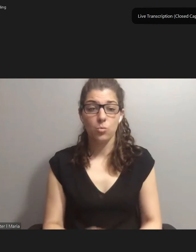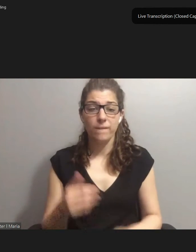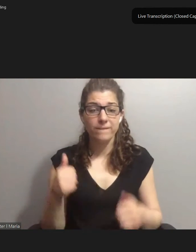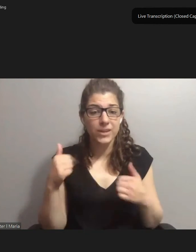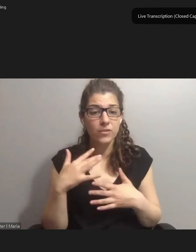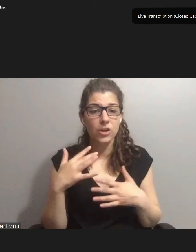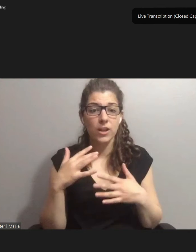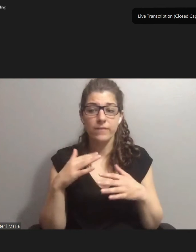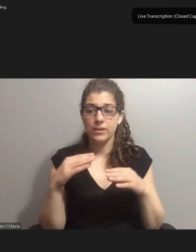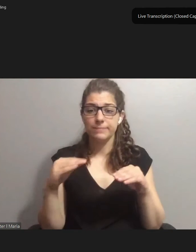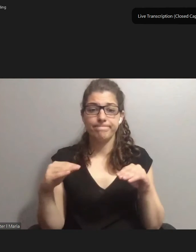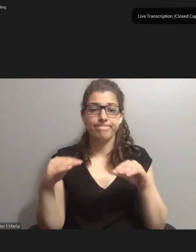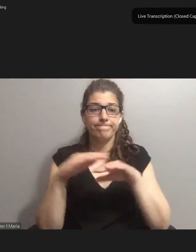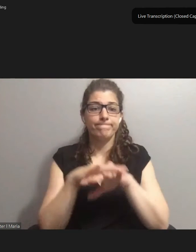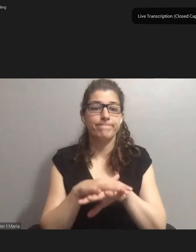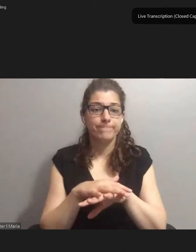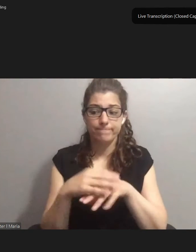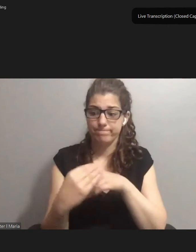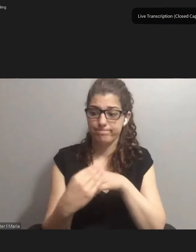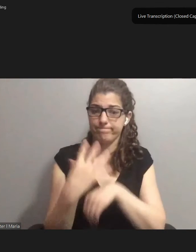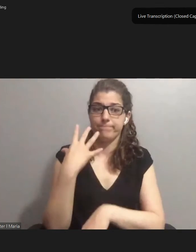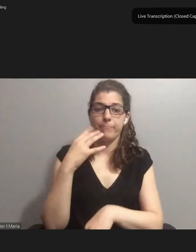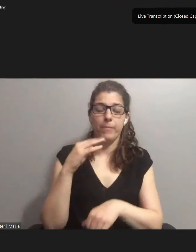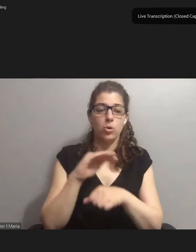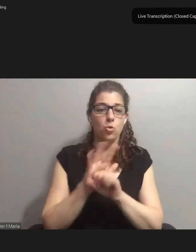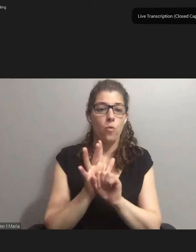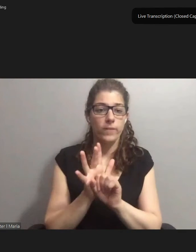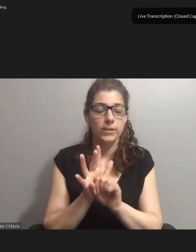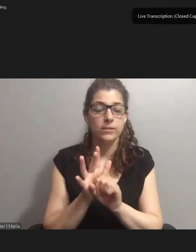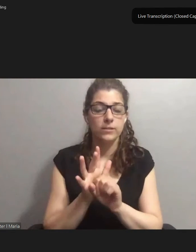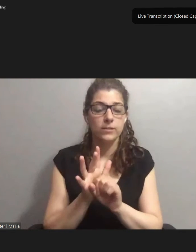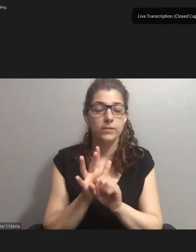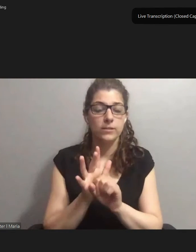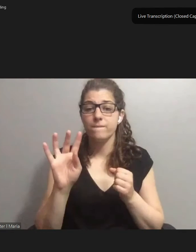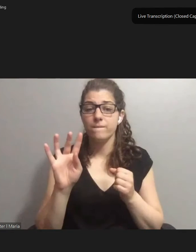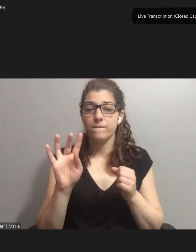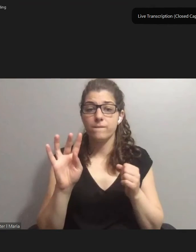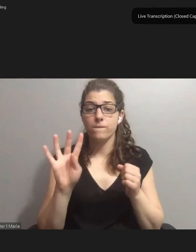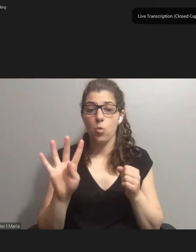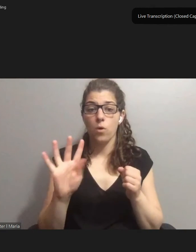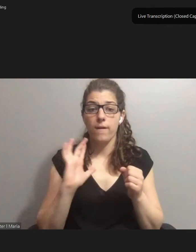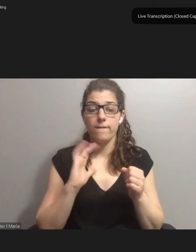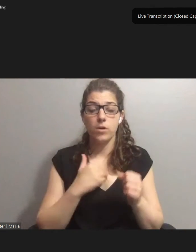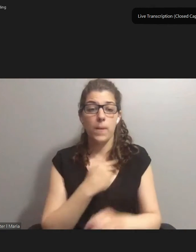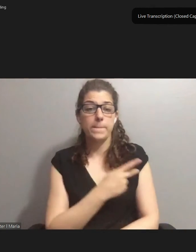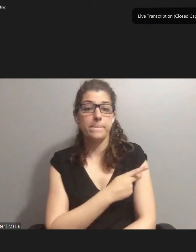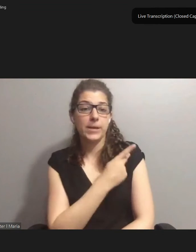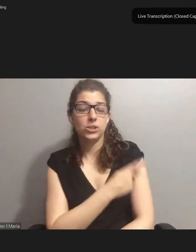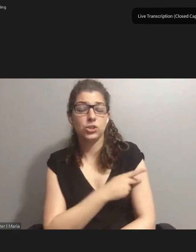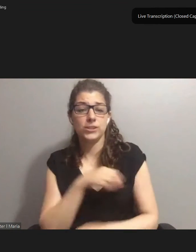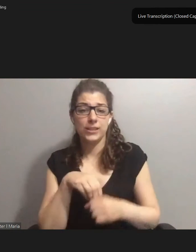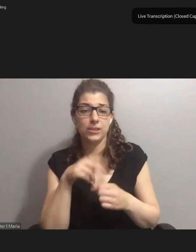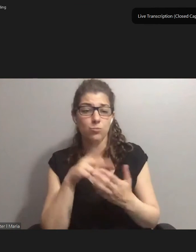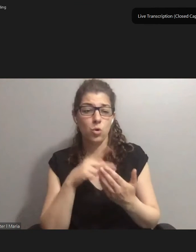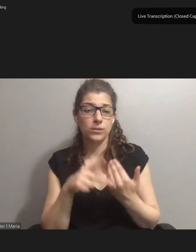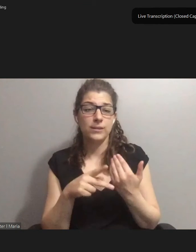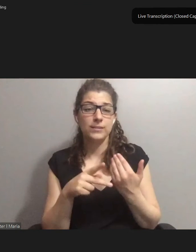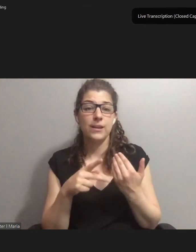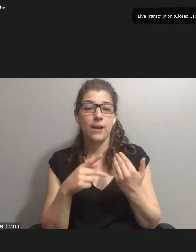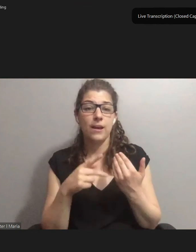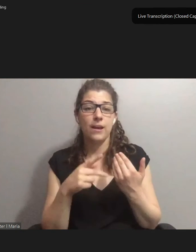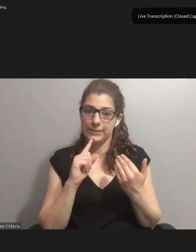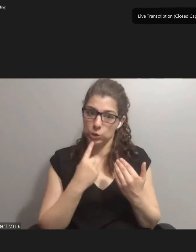contamination by COVID-19. As many as four of our patients in the project have serious health